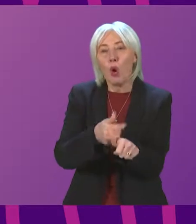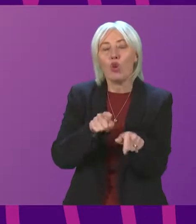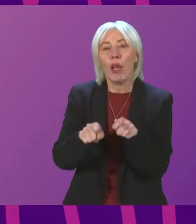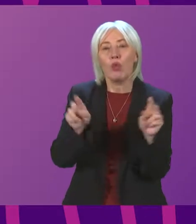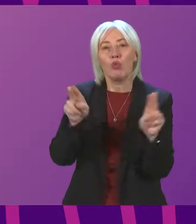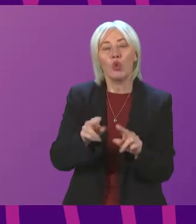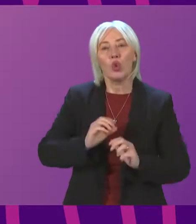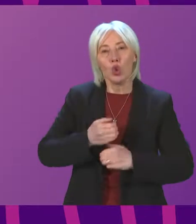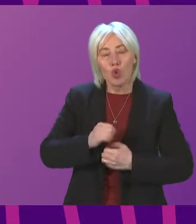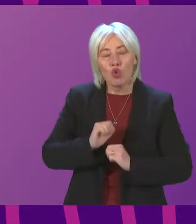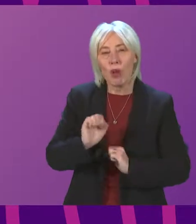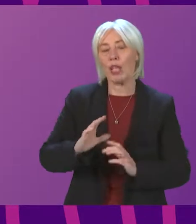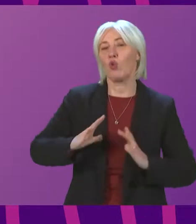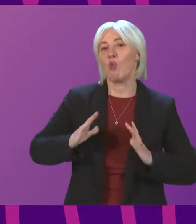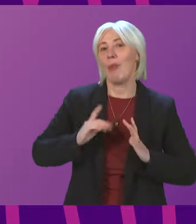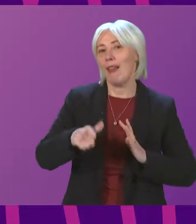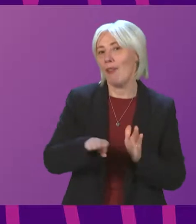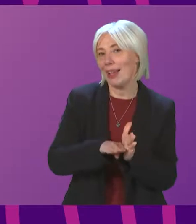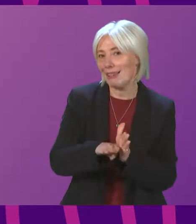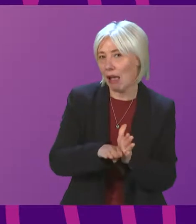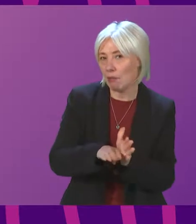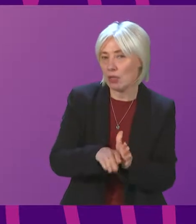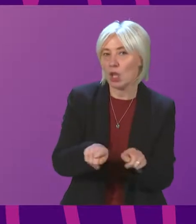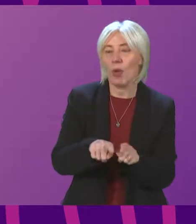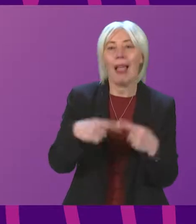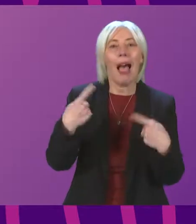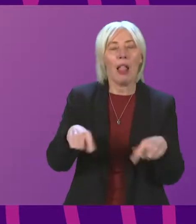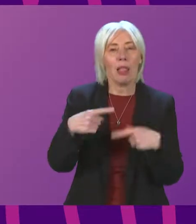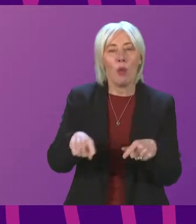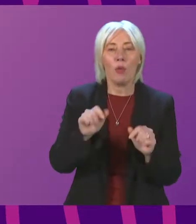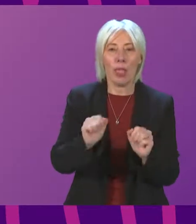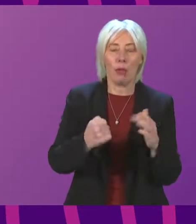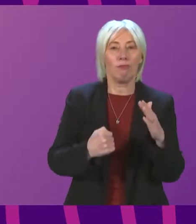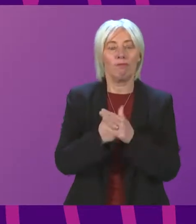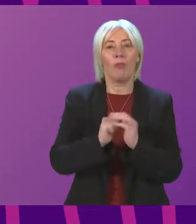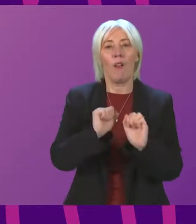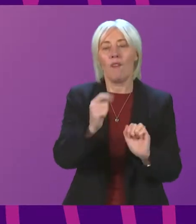stress for learners in preparing for their exams and in allowing them to maximise their performance.